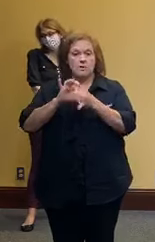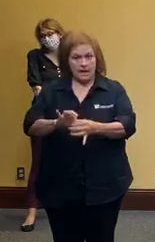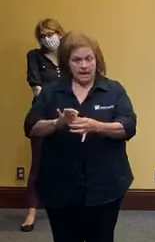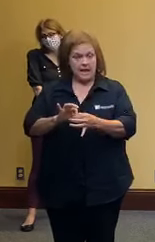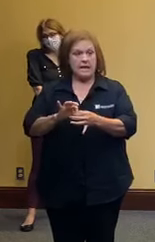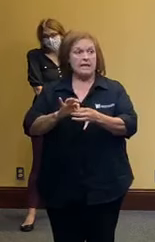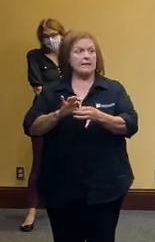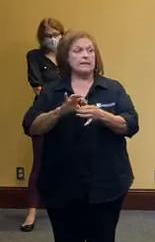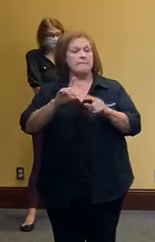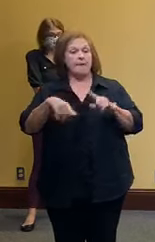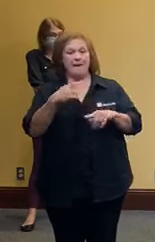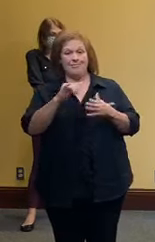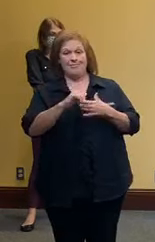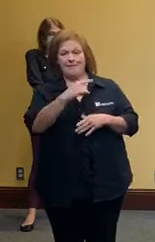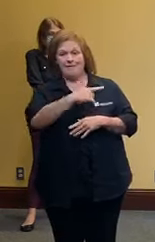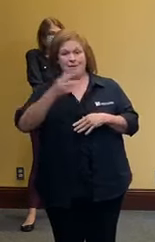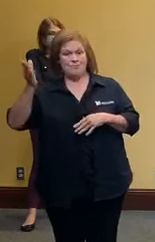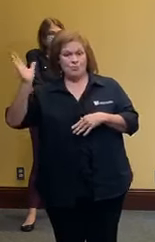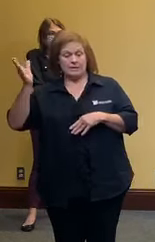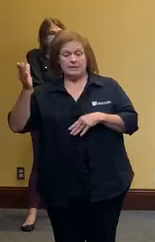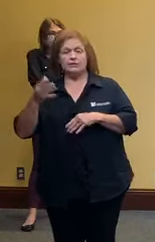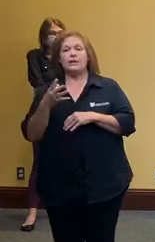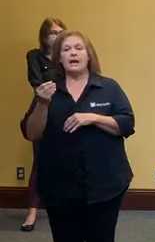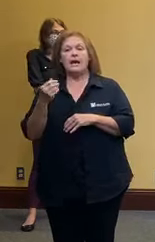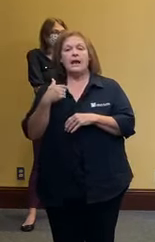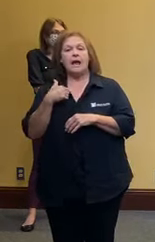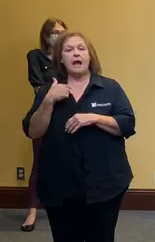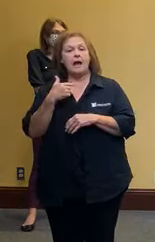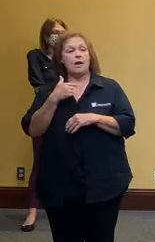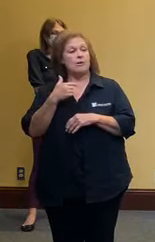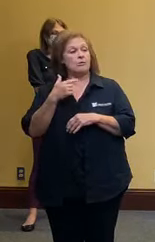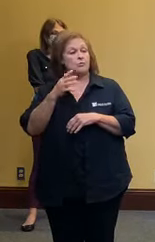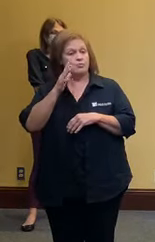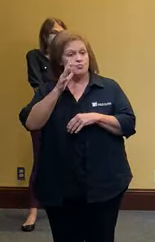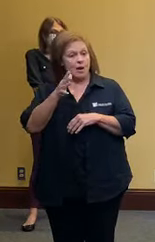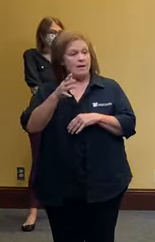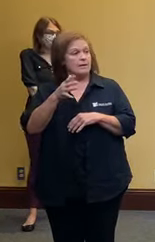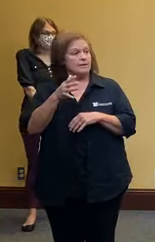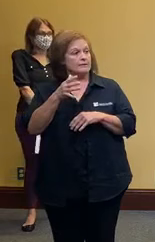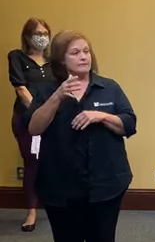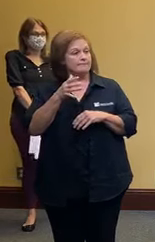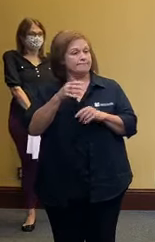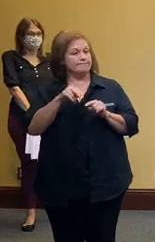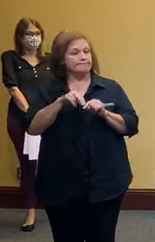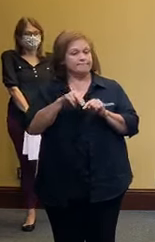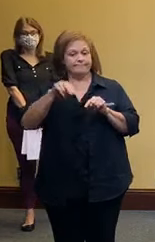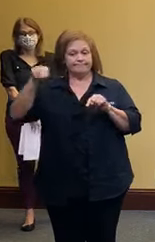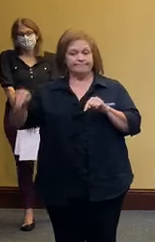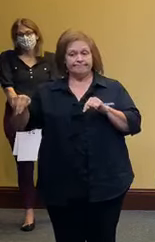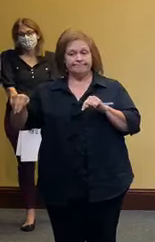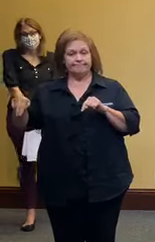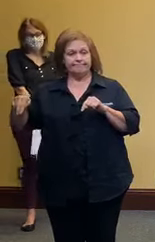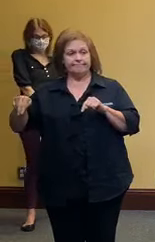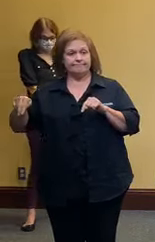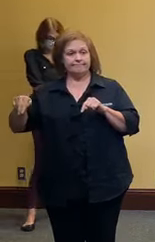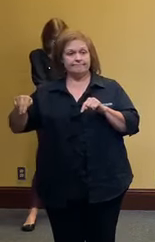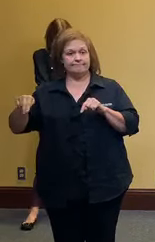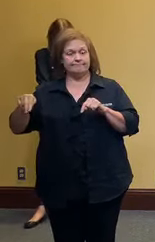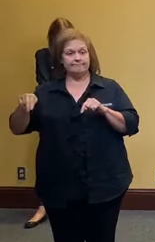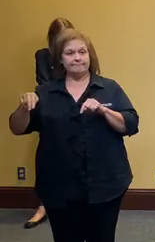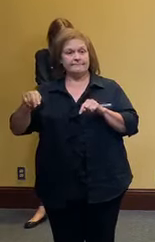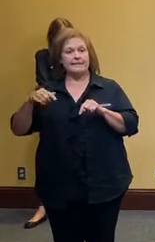uh the presentation and um i'm going to step out and around and kind of come by you uh with